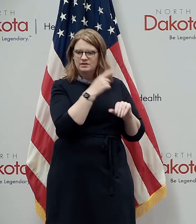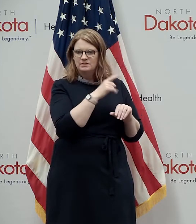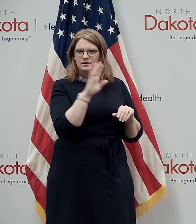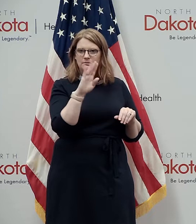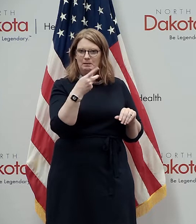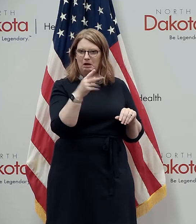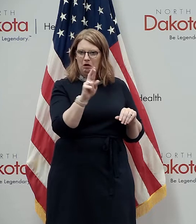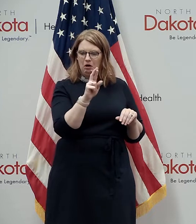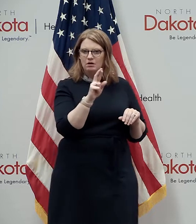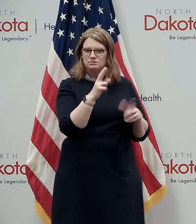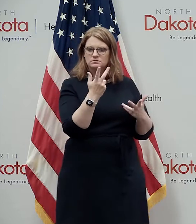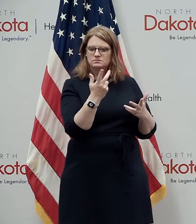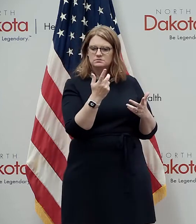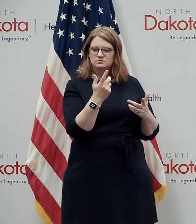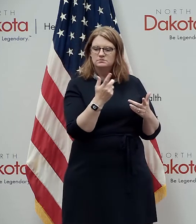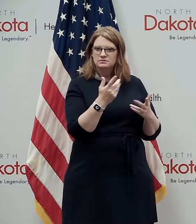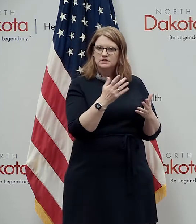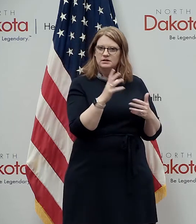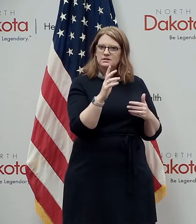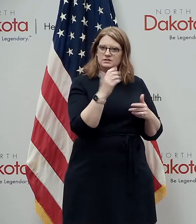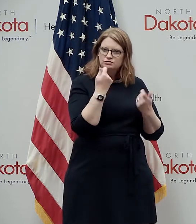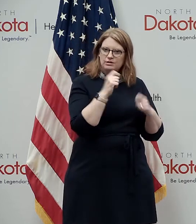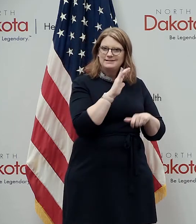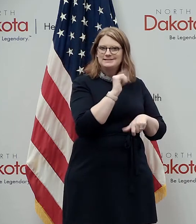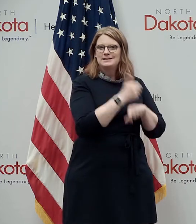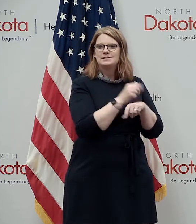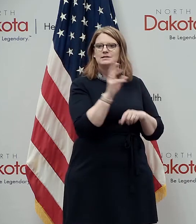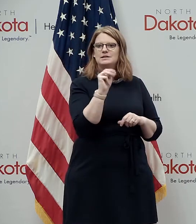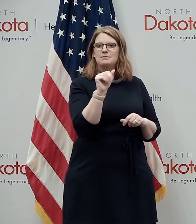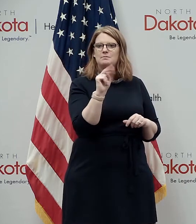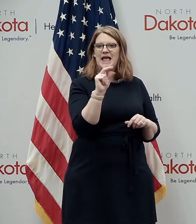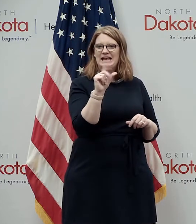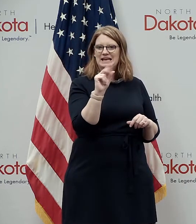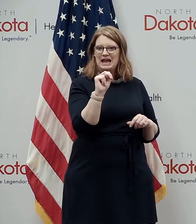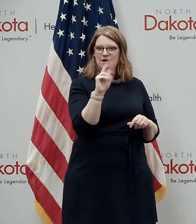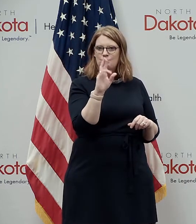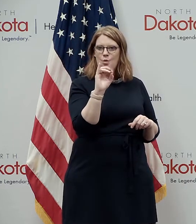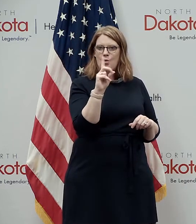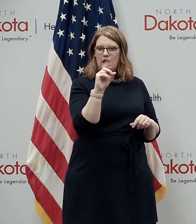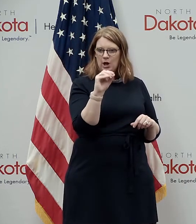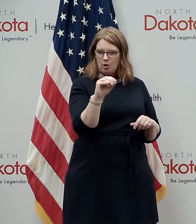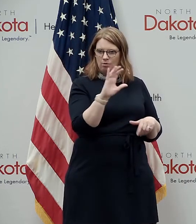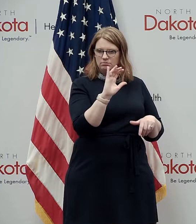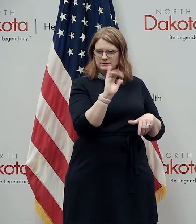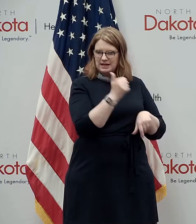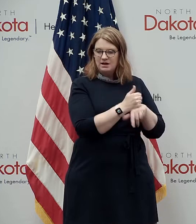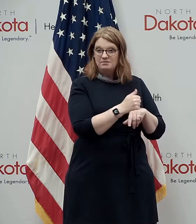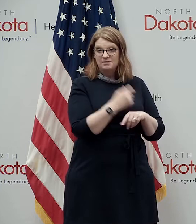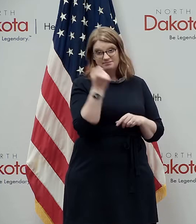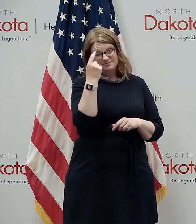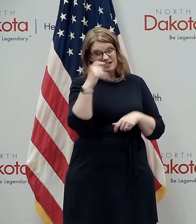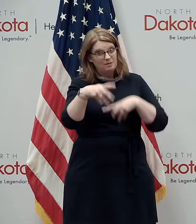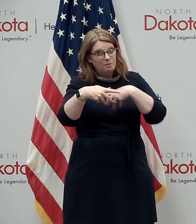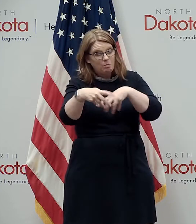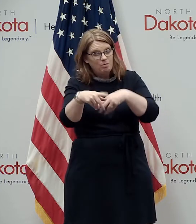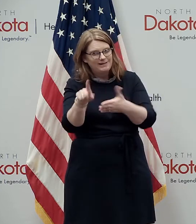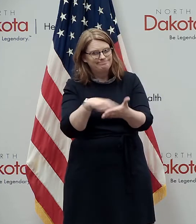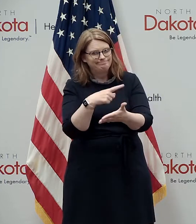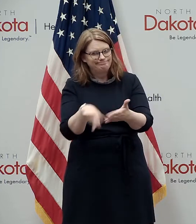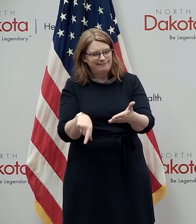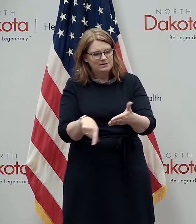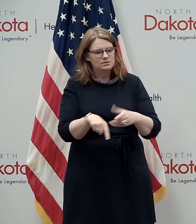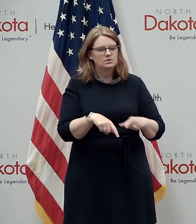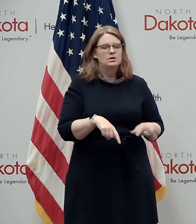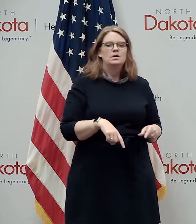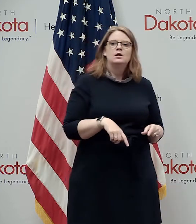pbr they're working to get the the mandan rodeo going even though the parade is closed so that's an event that they'll work with with morton county and with mandan